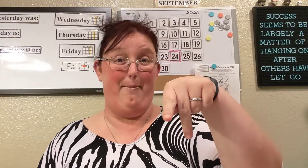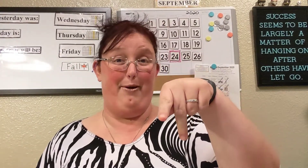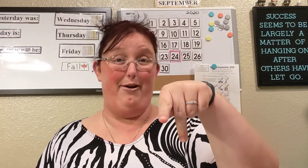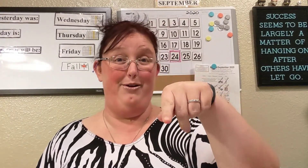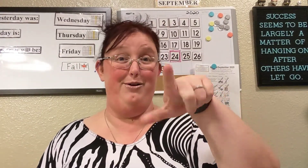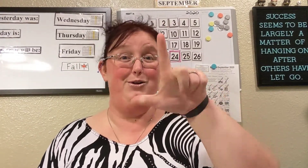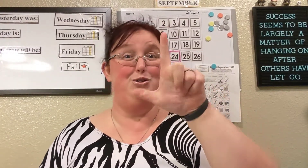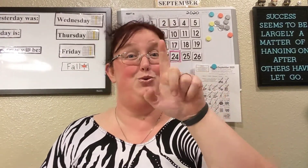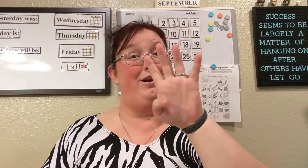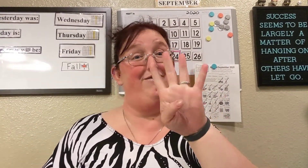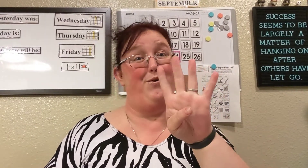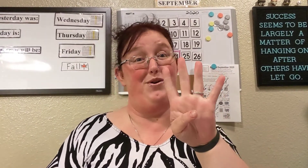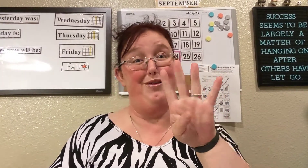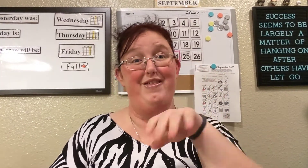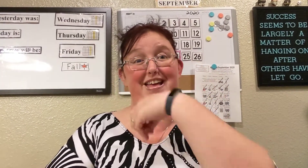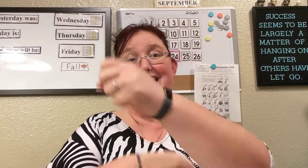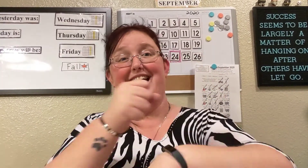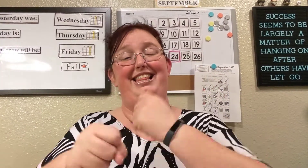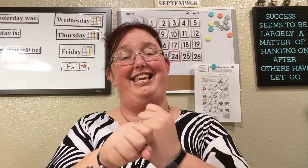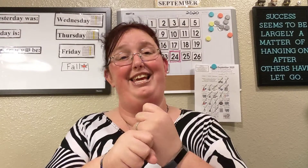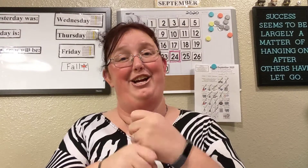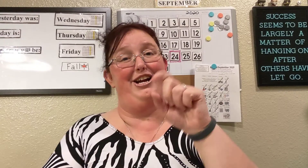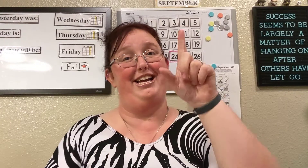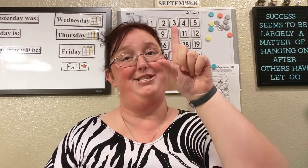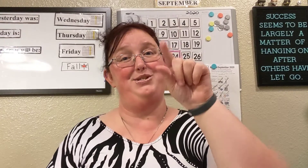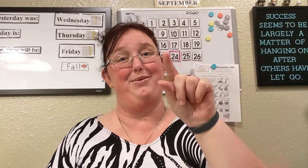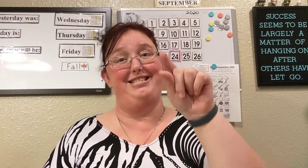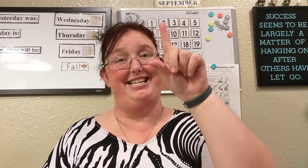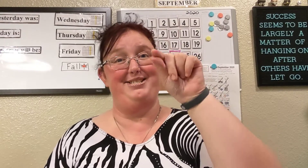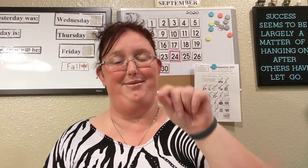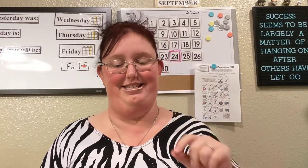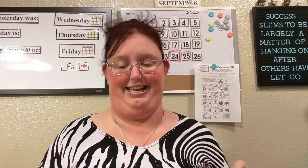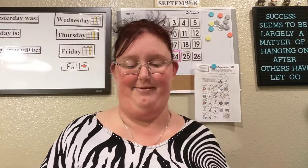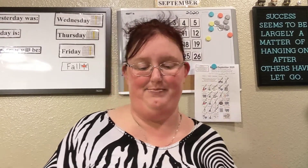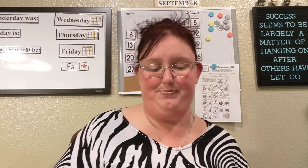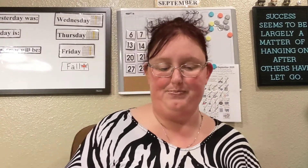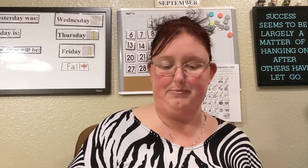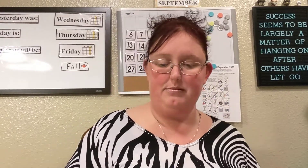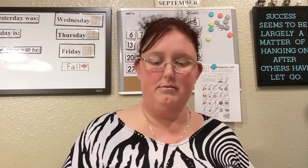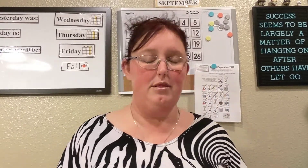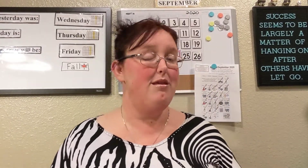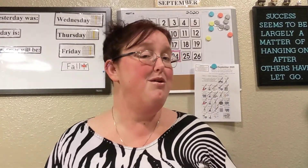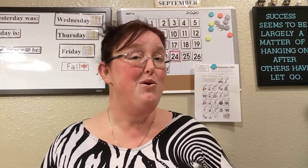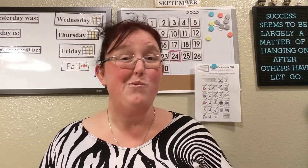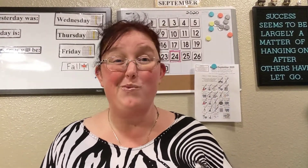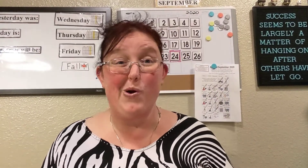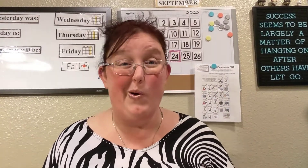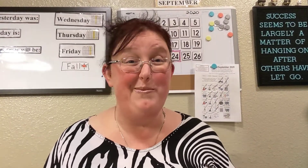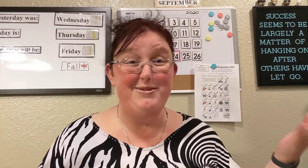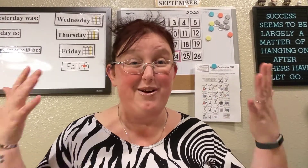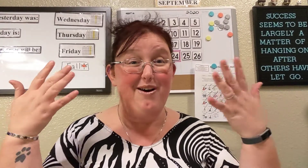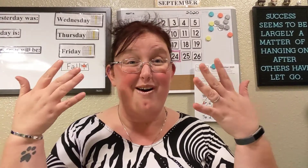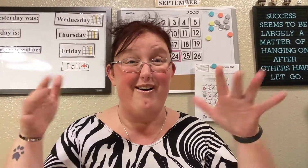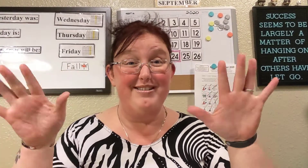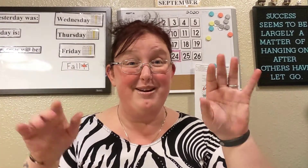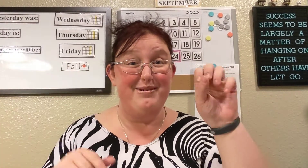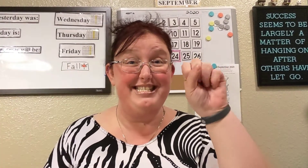September 24. The year is 2020. 2020 we're almost all done with